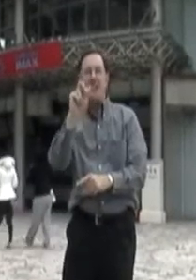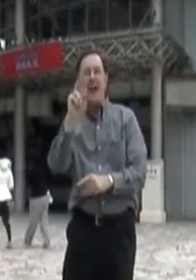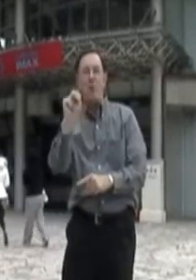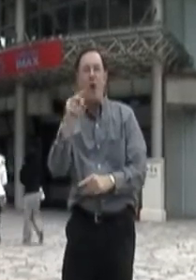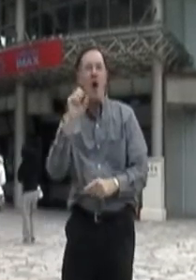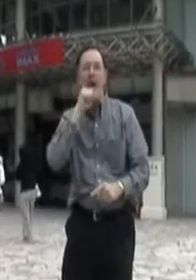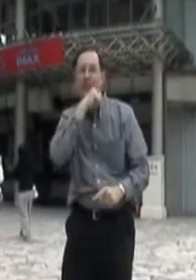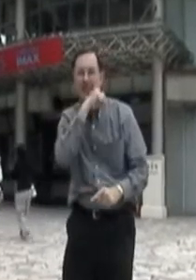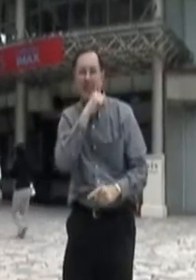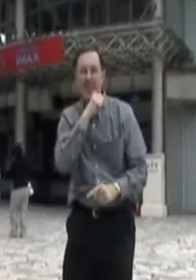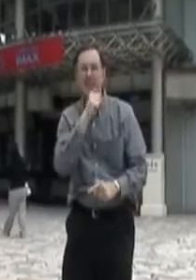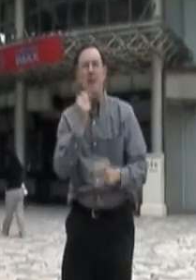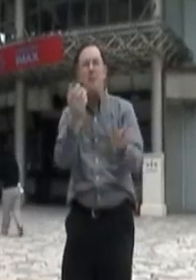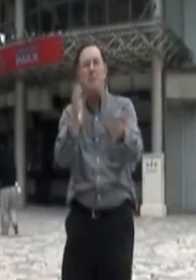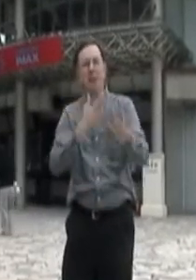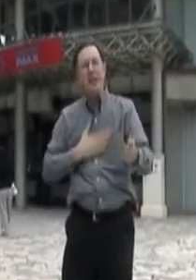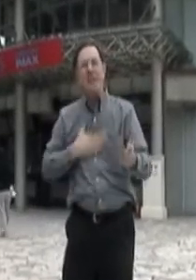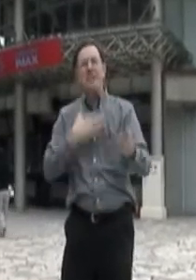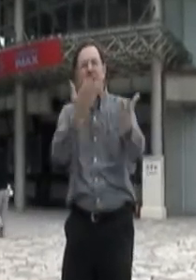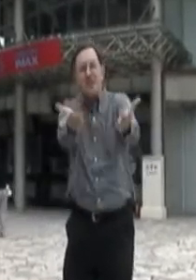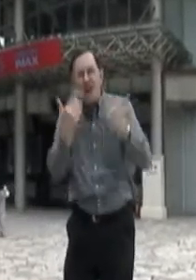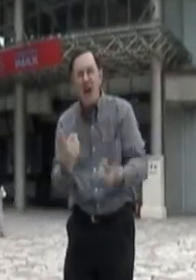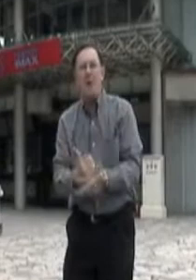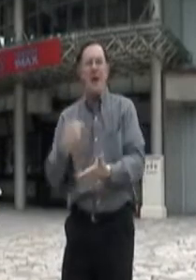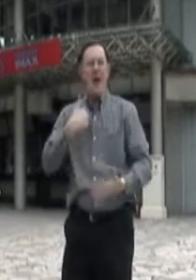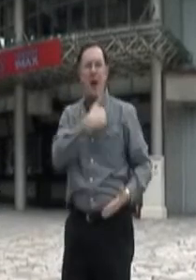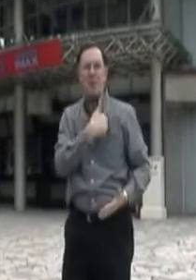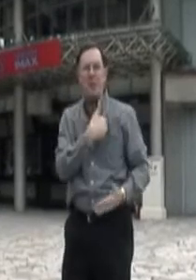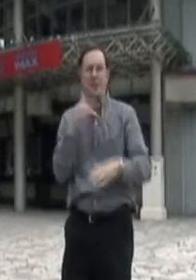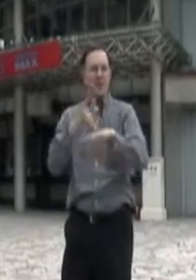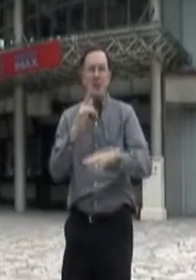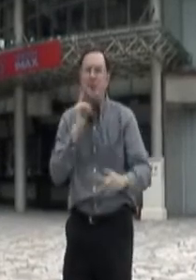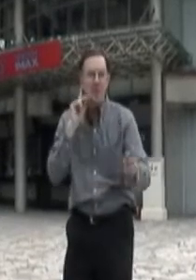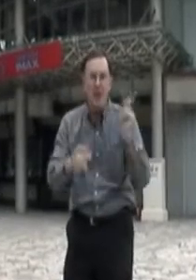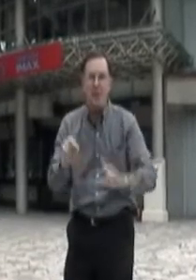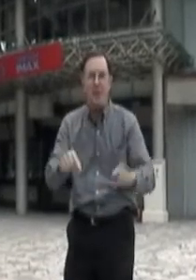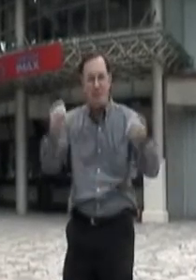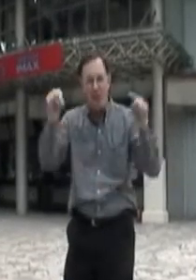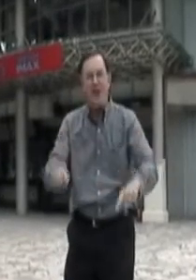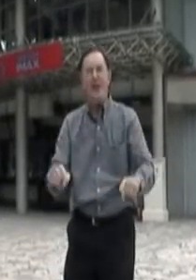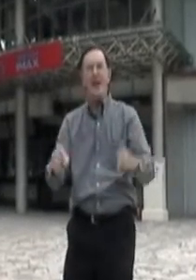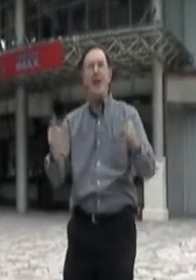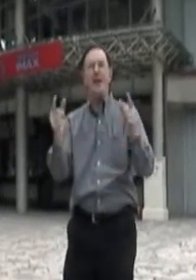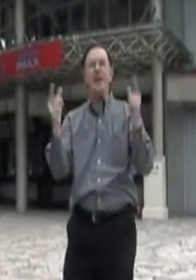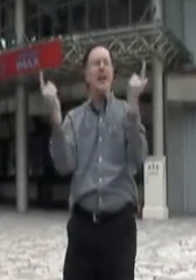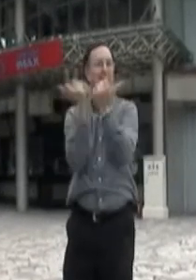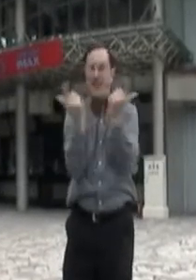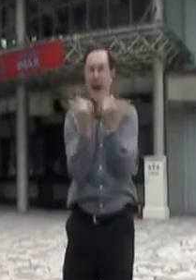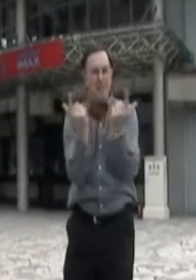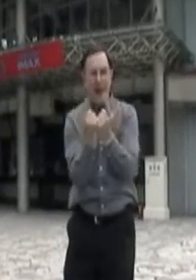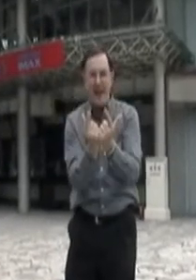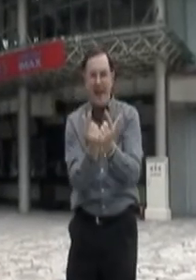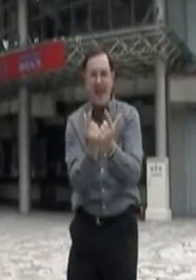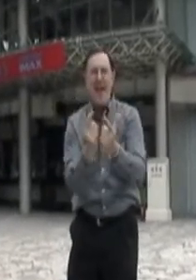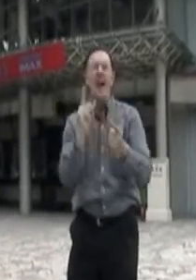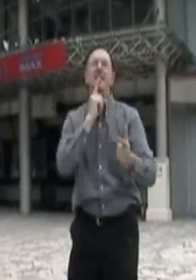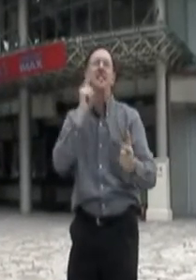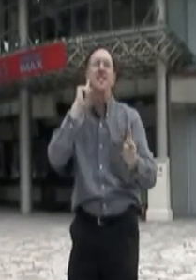Taiwan. Please come help us reach Deaf people here in Taipei at the